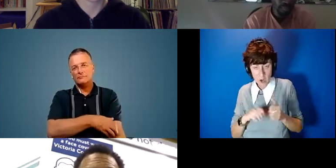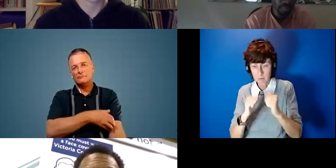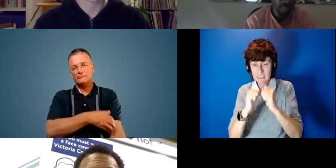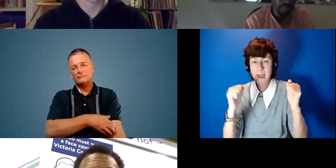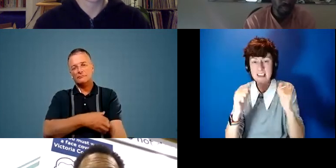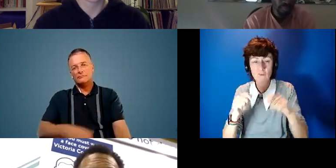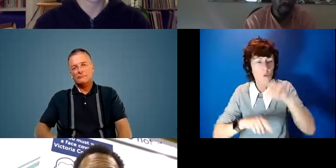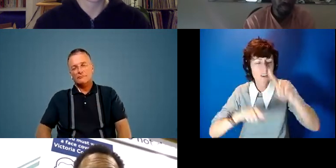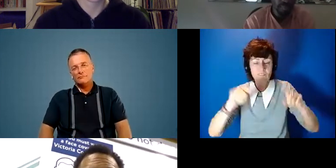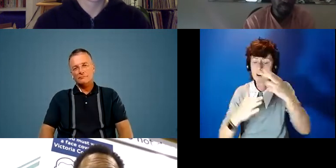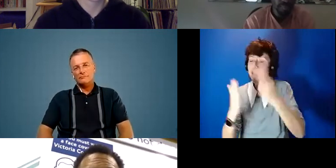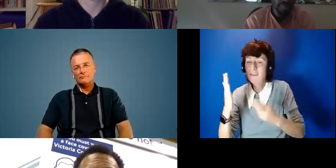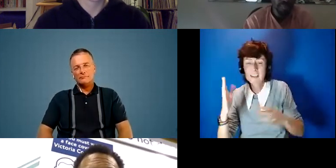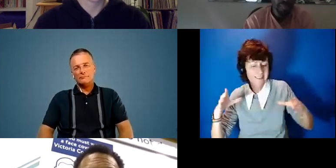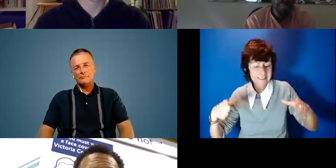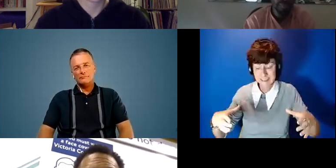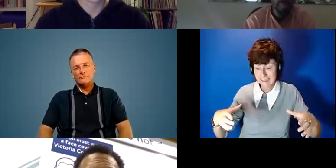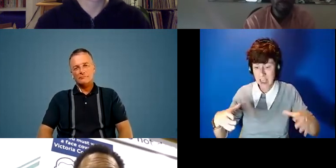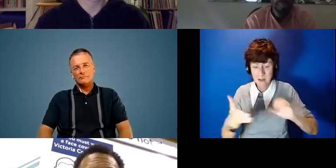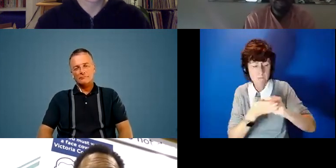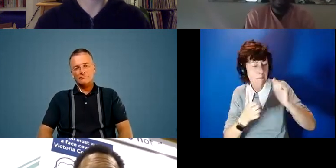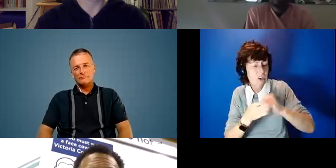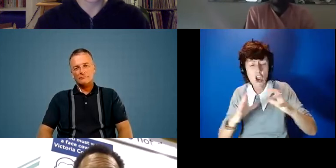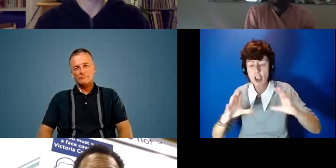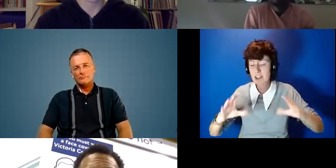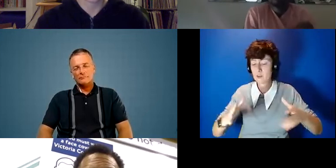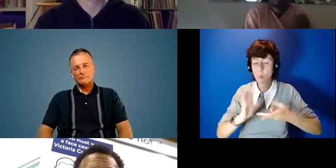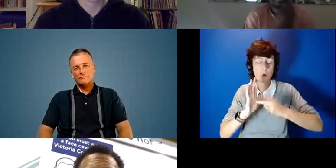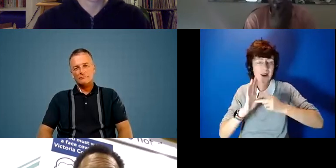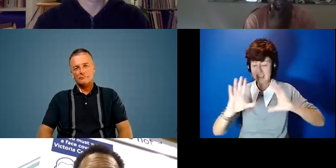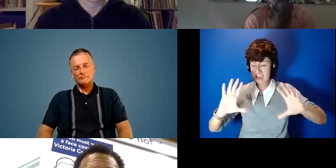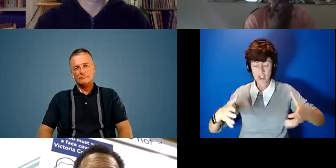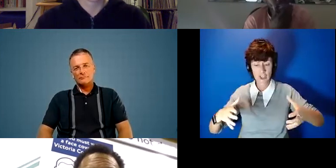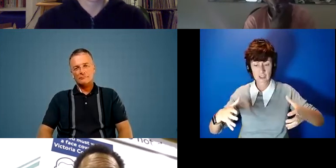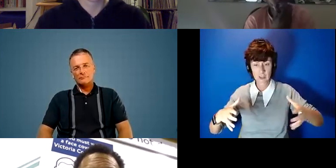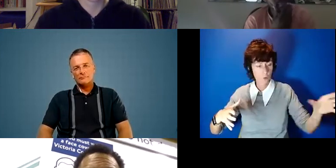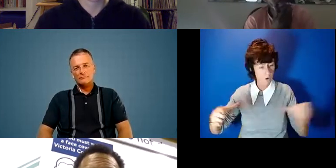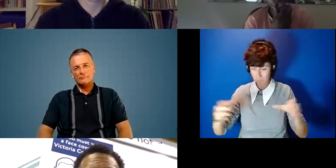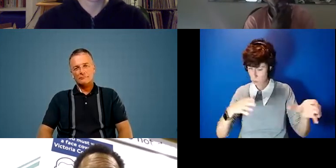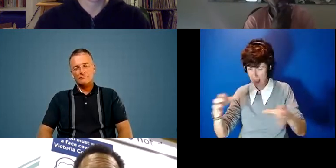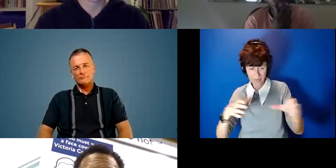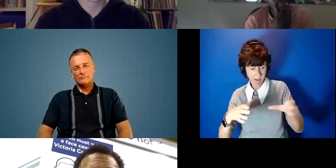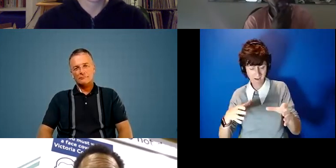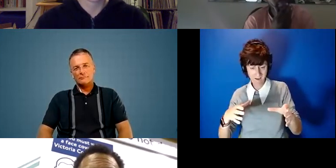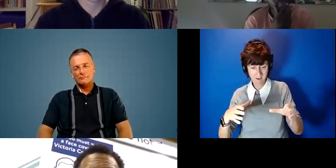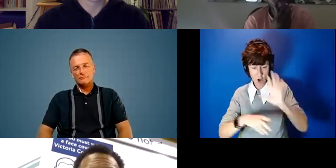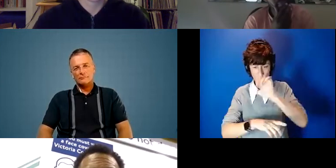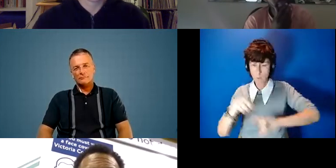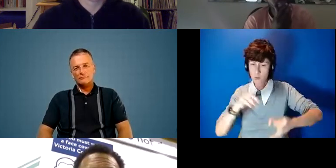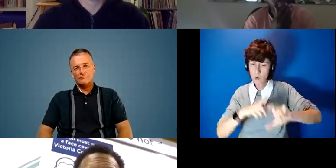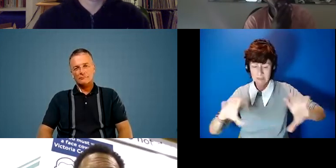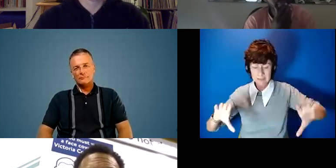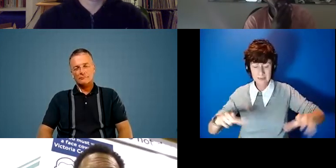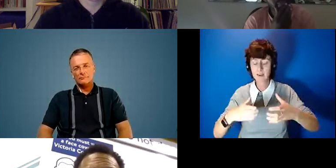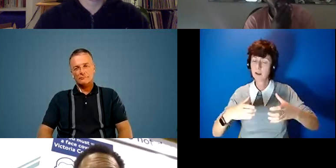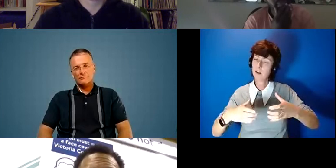different artists uh publishing organizations and grassroots communities to come together and to basically as a community uh local